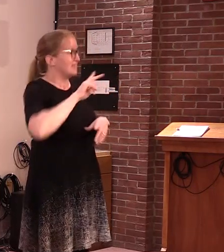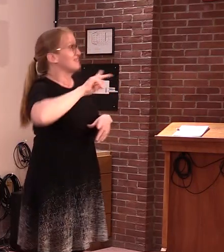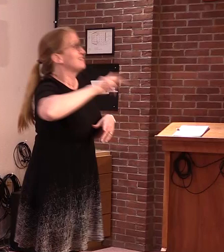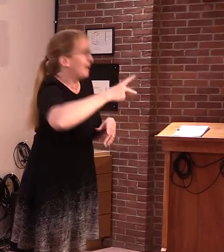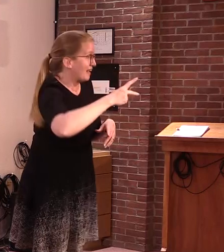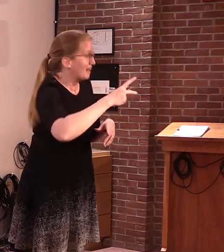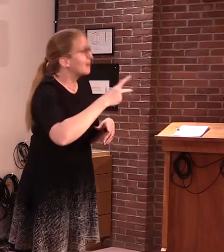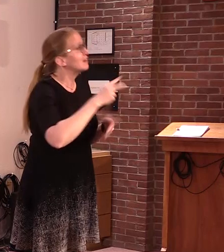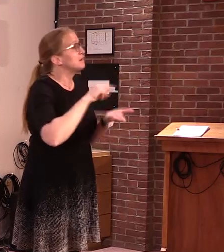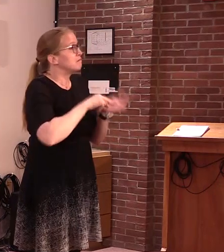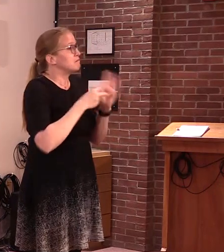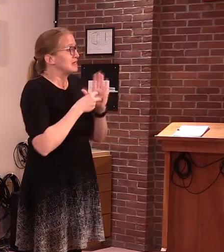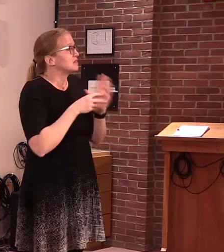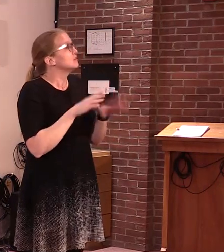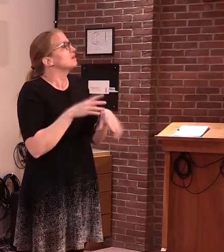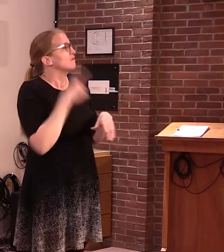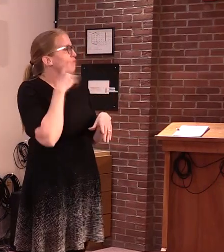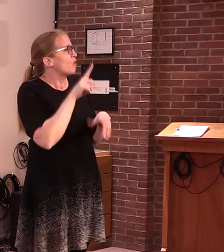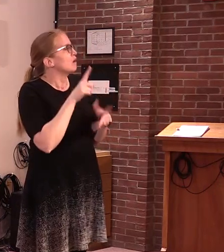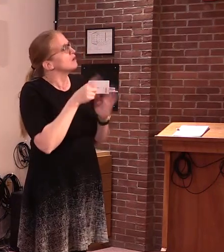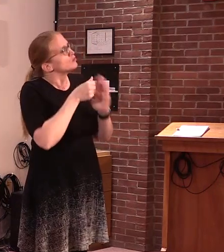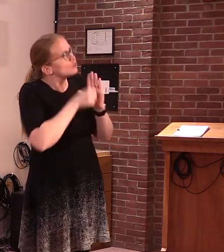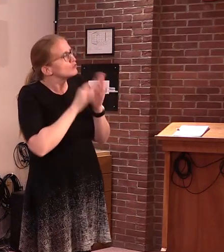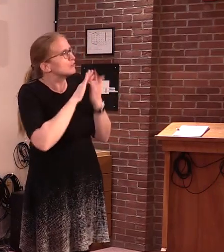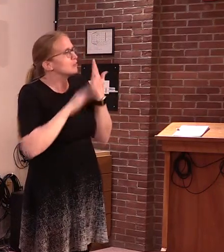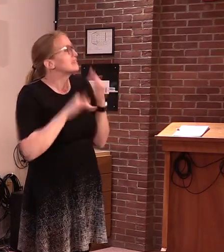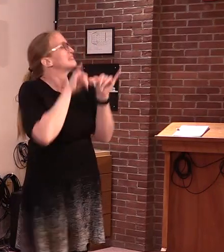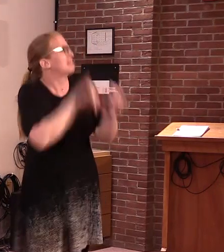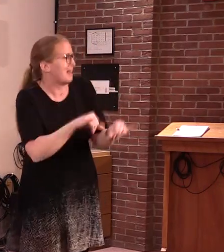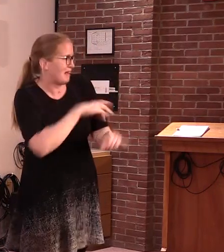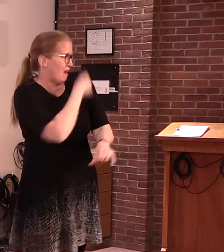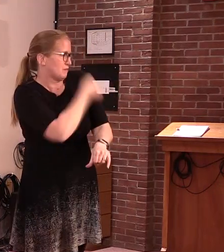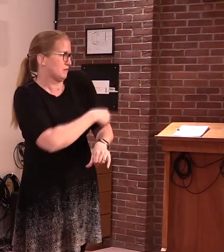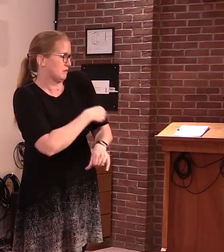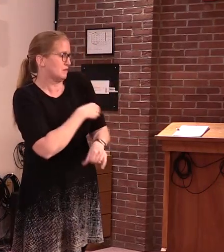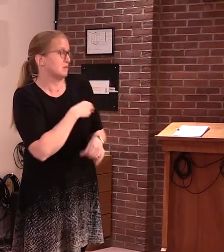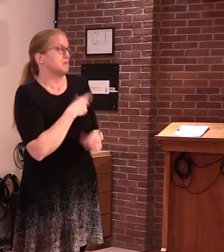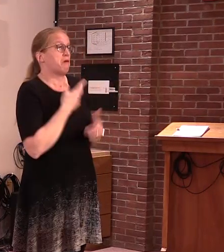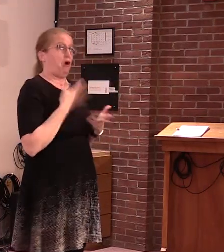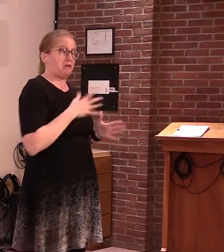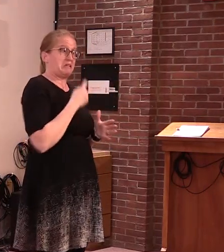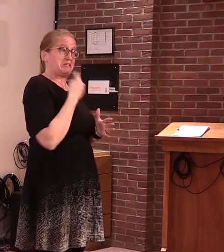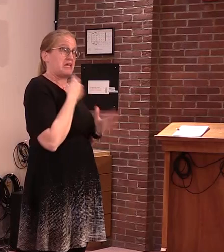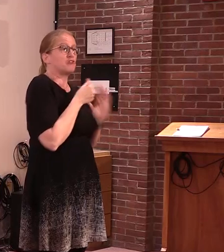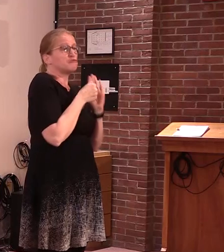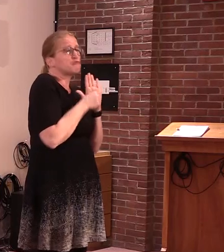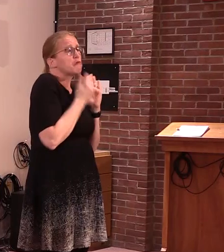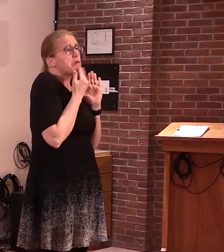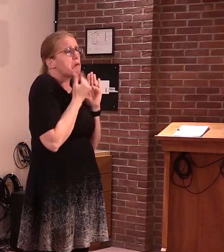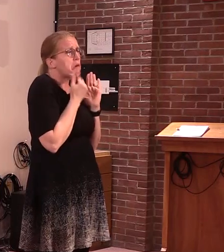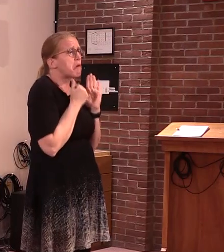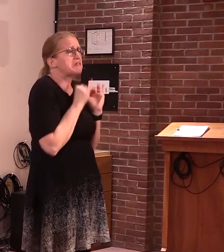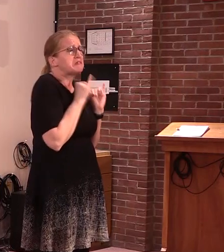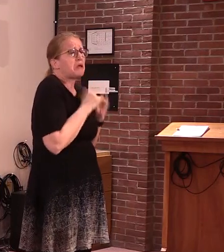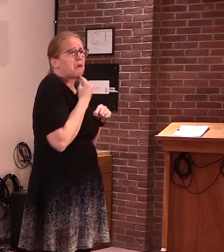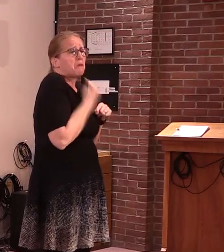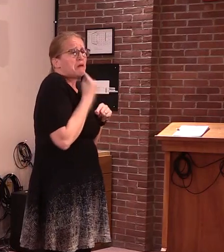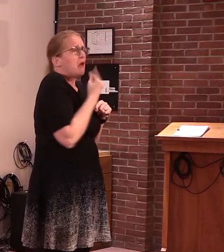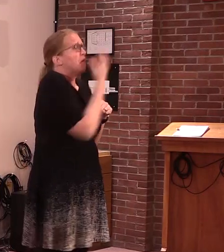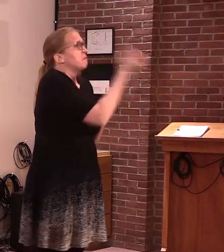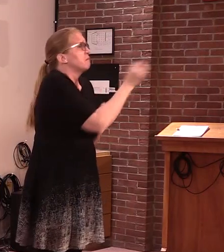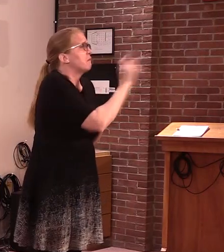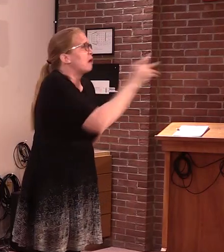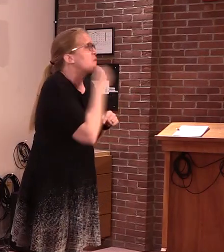on an inpatient basis. Of course, with the proper guidelines to ensure patient safety